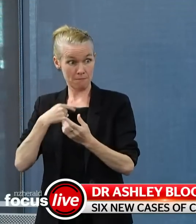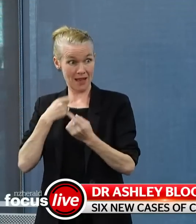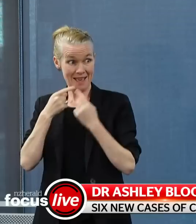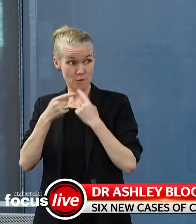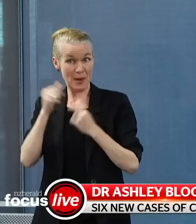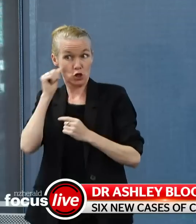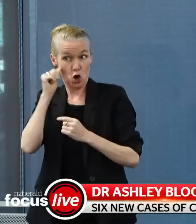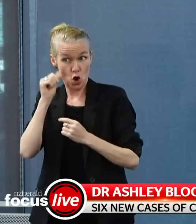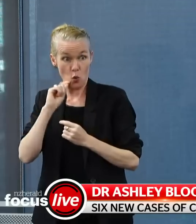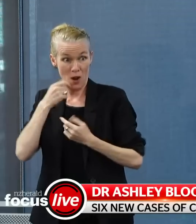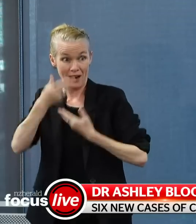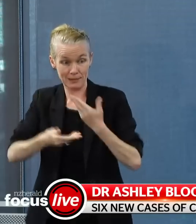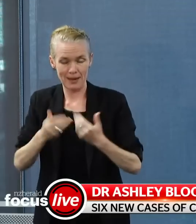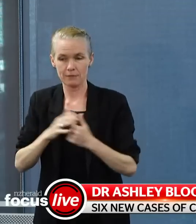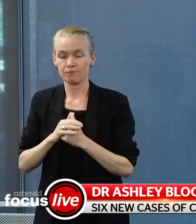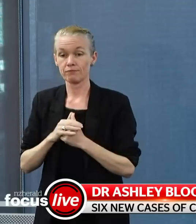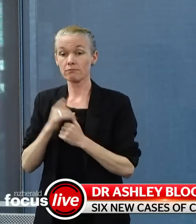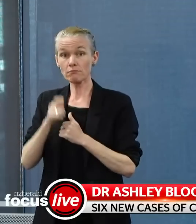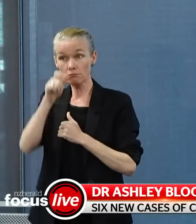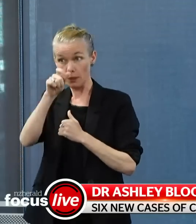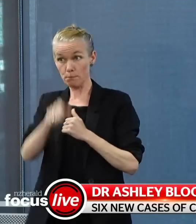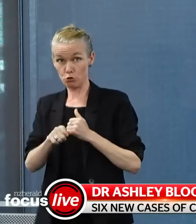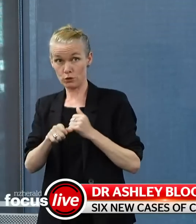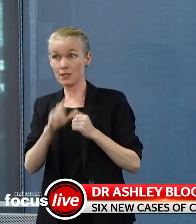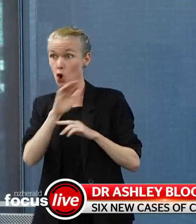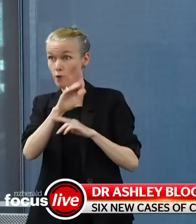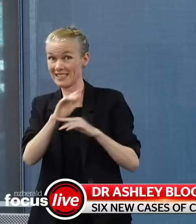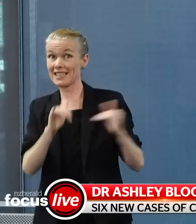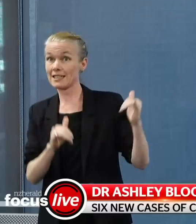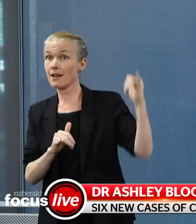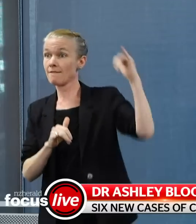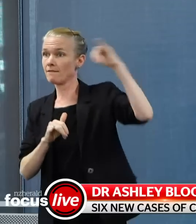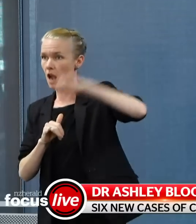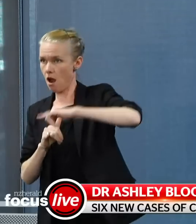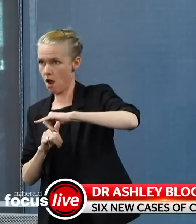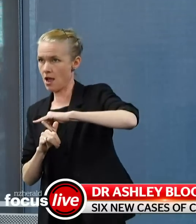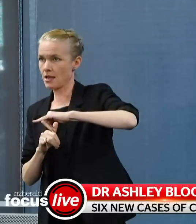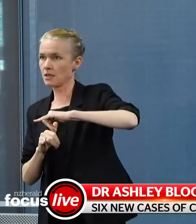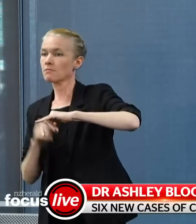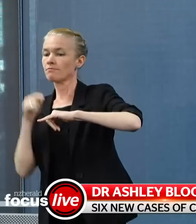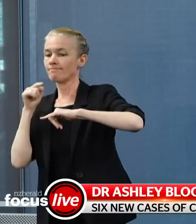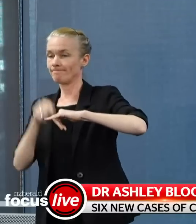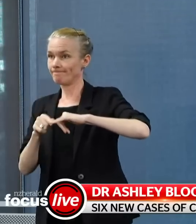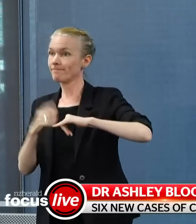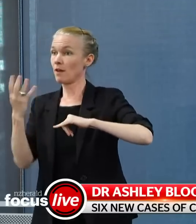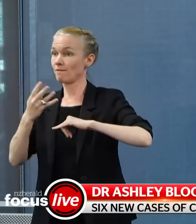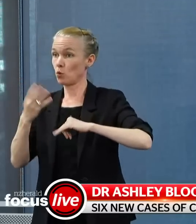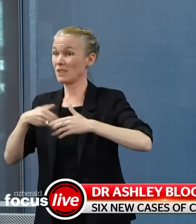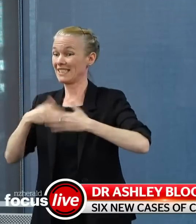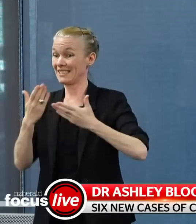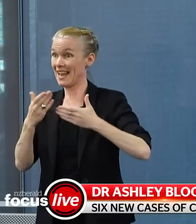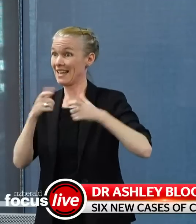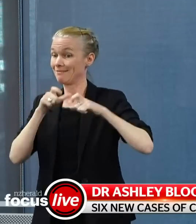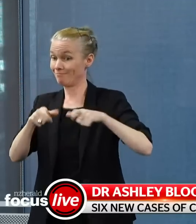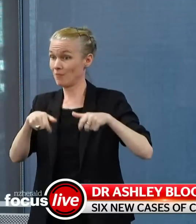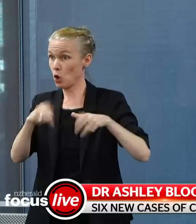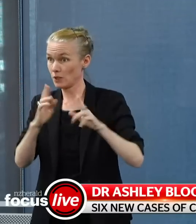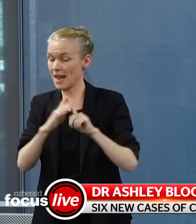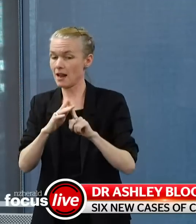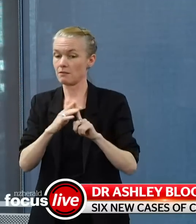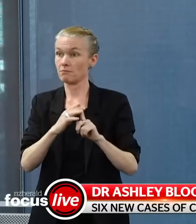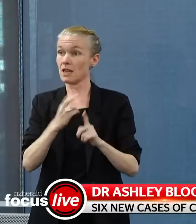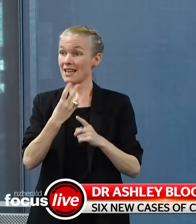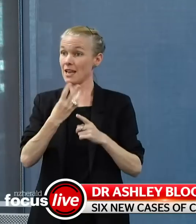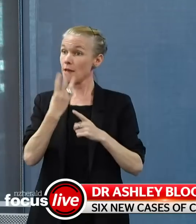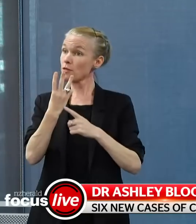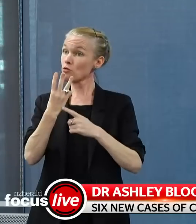He completed 14 days of self-isolation, including around day 3 and around day 12 testing. Both those tests were negative.